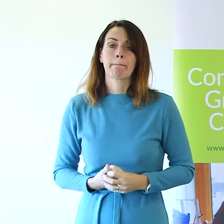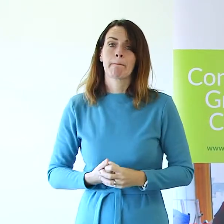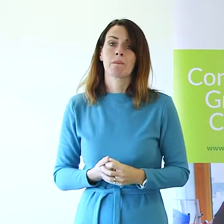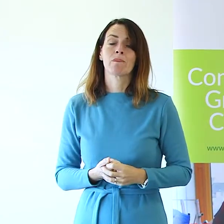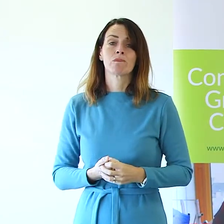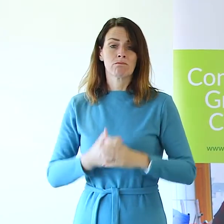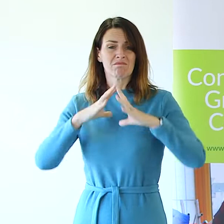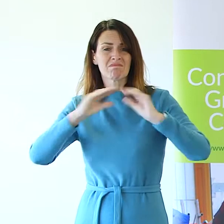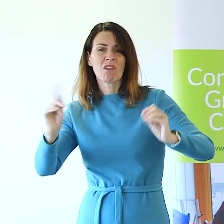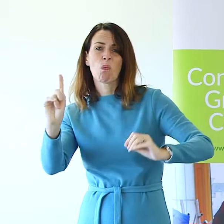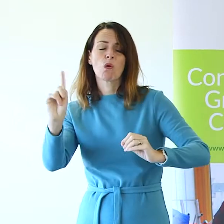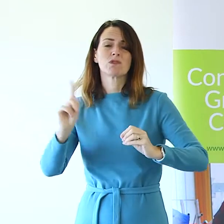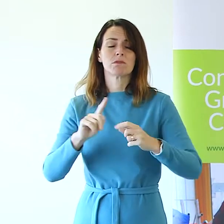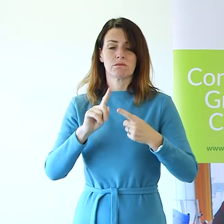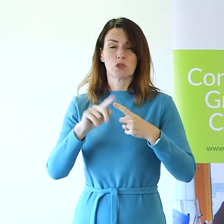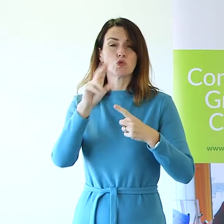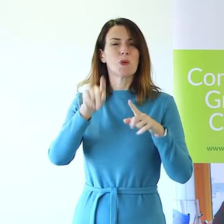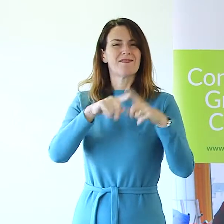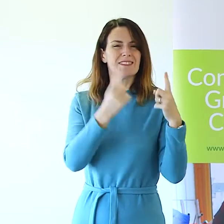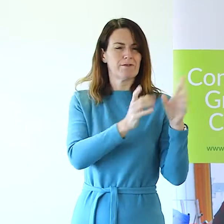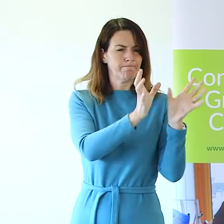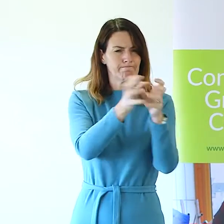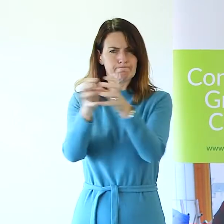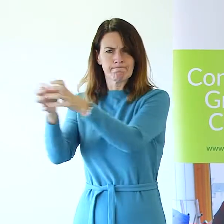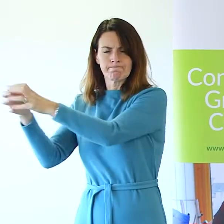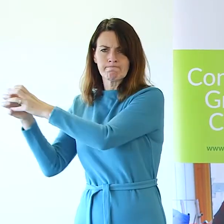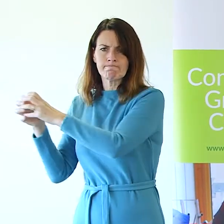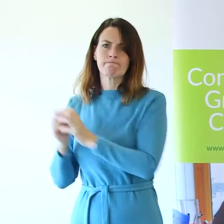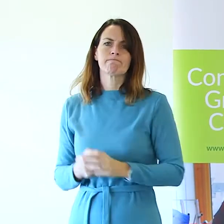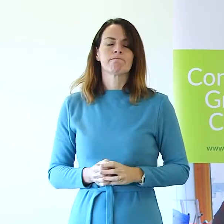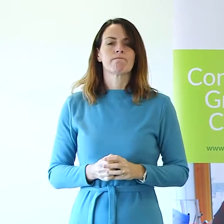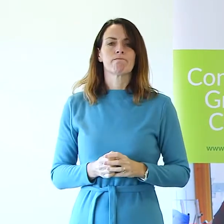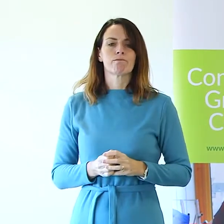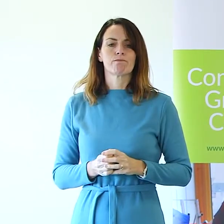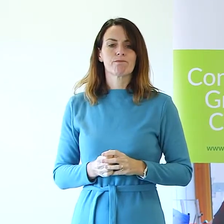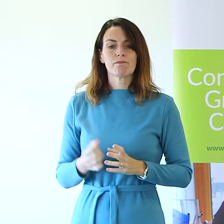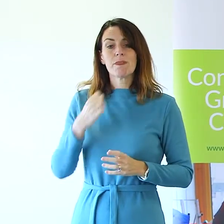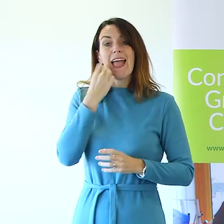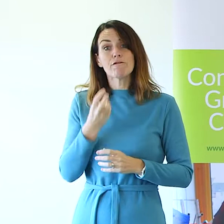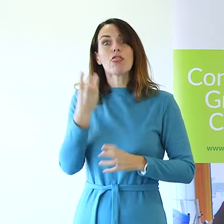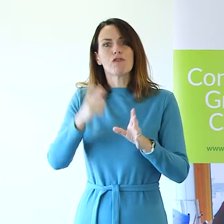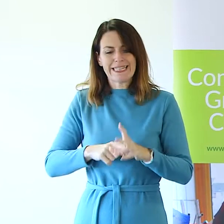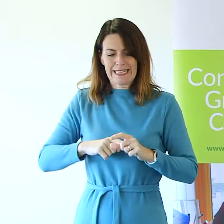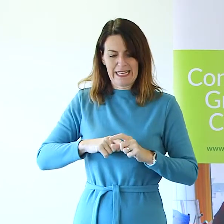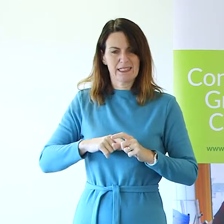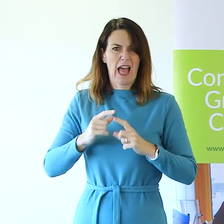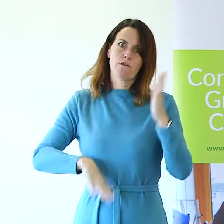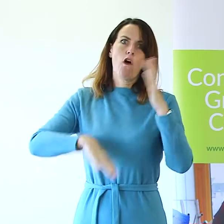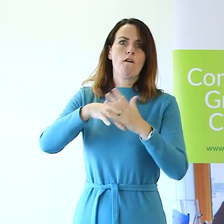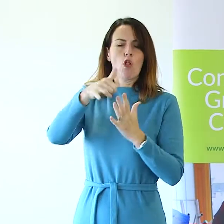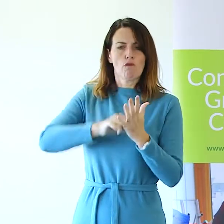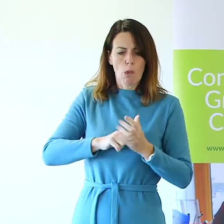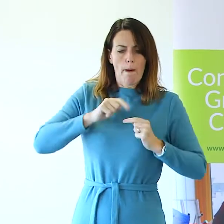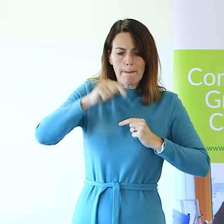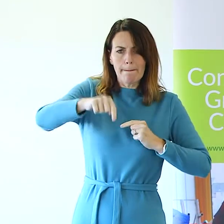We report on 12 themes and every three years we do a full report and in between we do a shorter